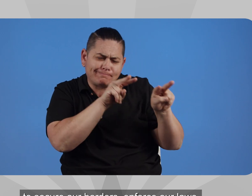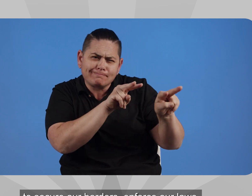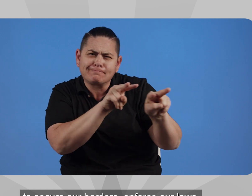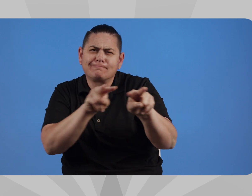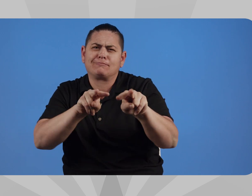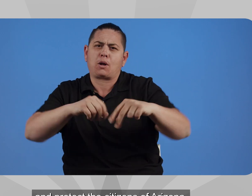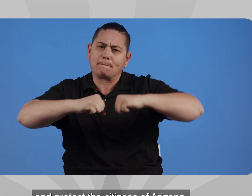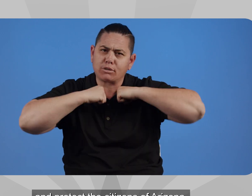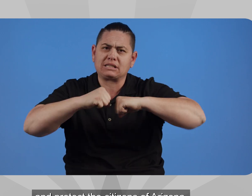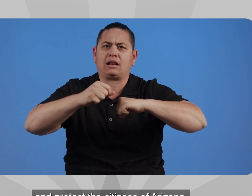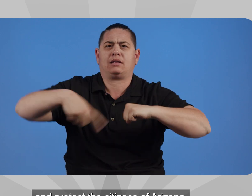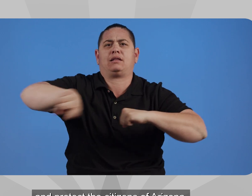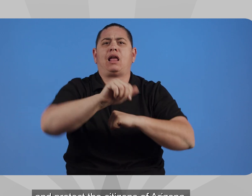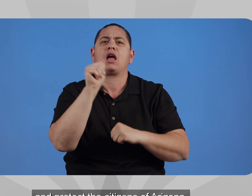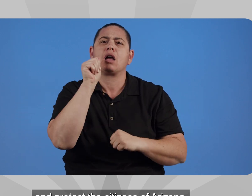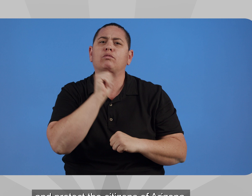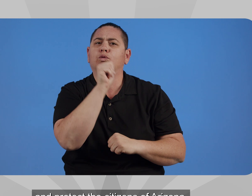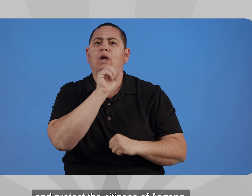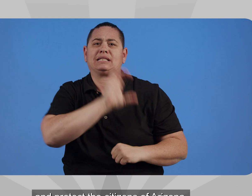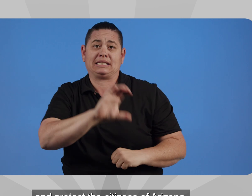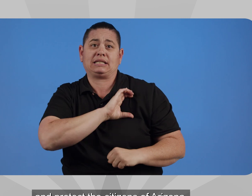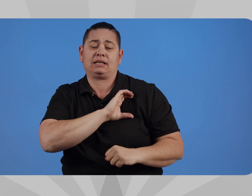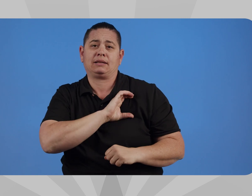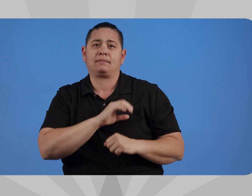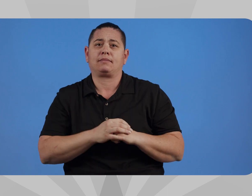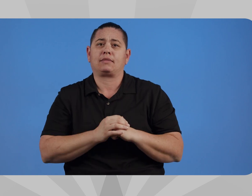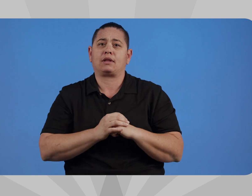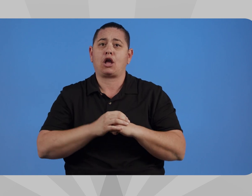laws, and protect the citizens of Arizona.